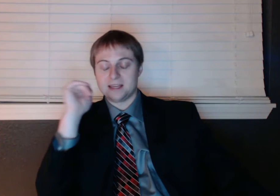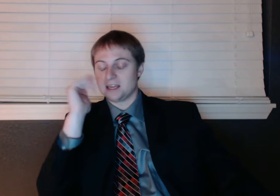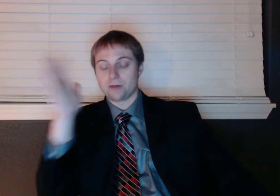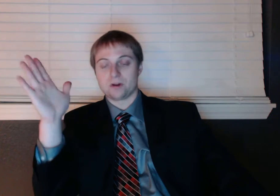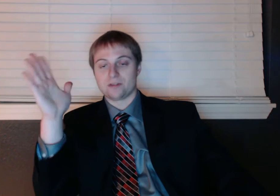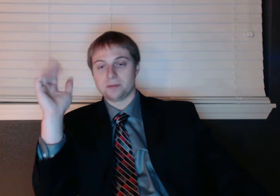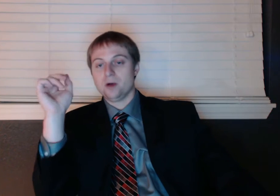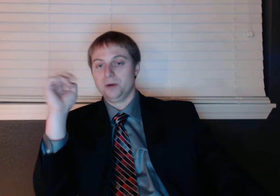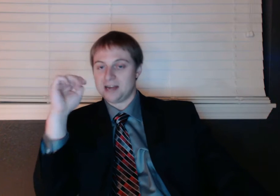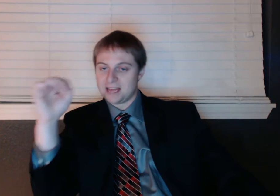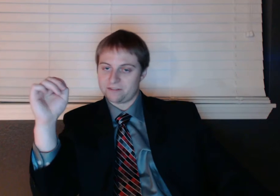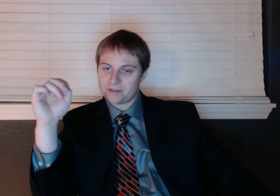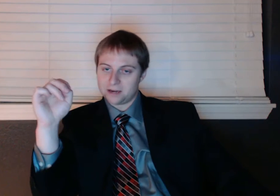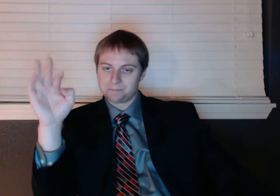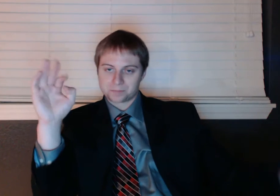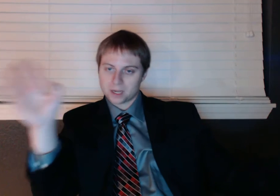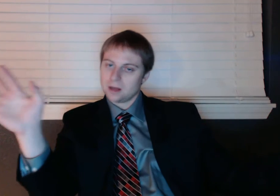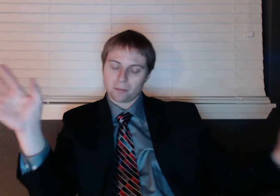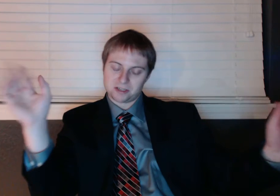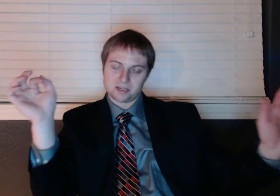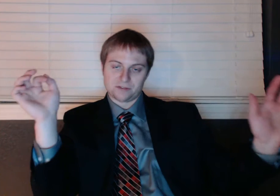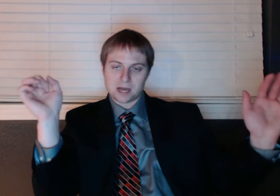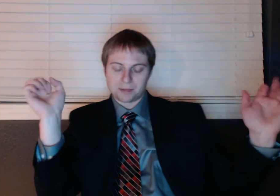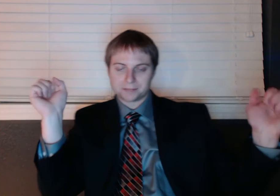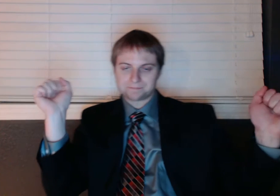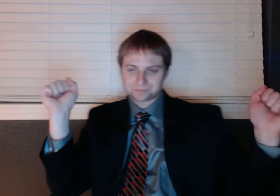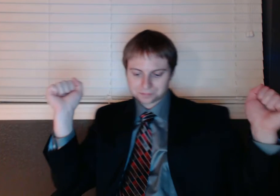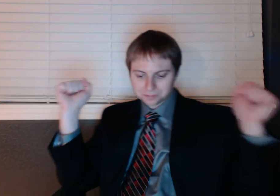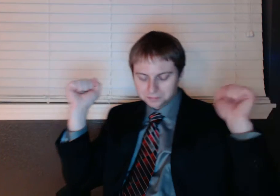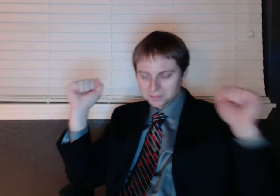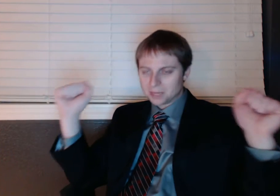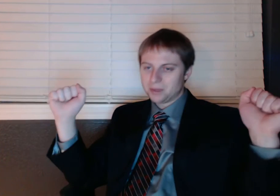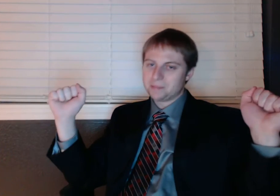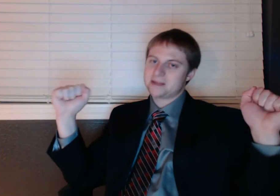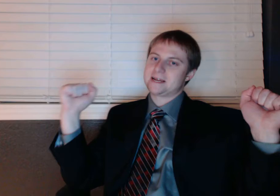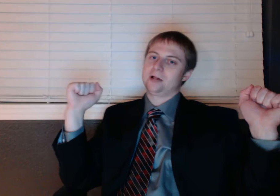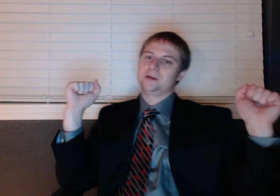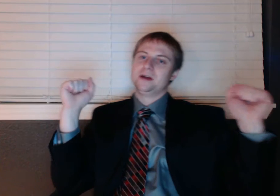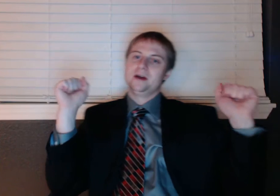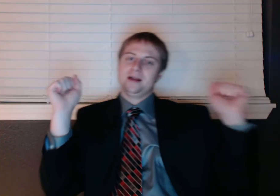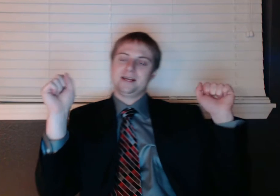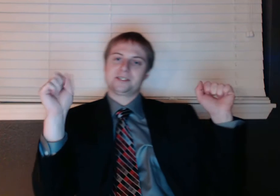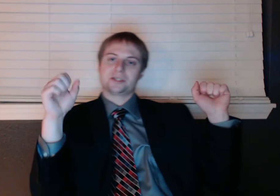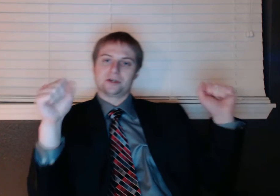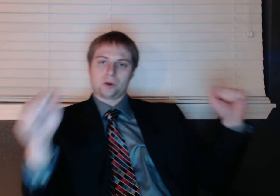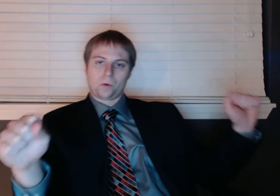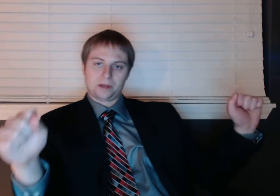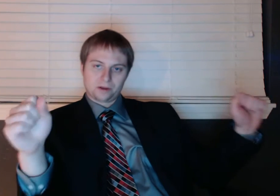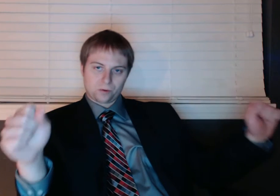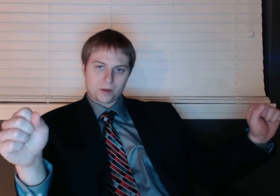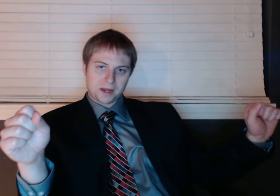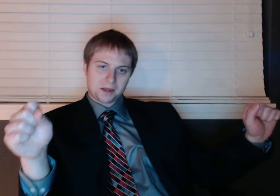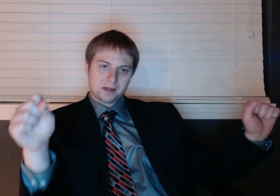that. They need to get rid of them. We need to end the Fed. Well, that's a different topic. But Megyn Kelly is going away.